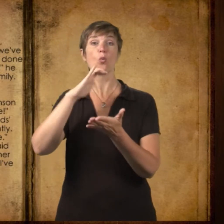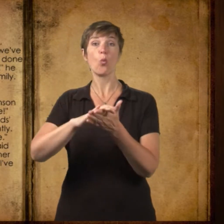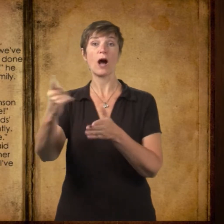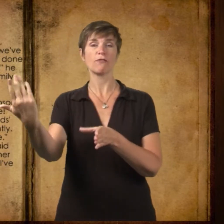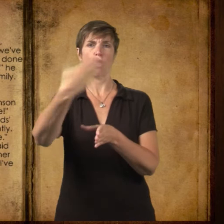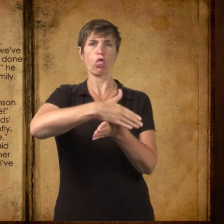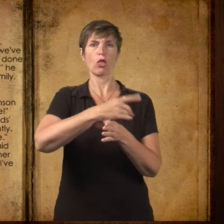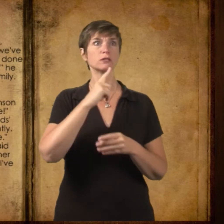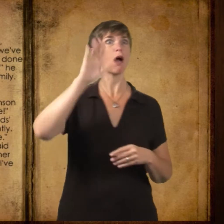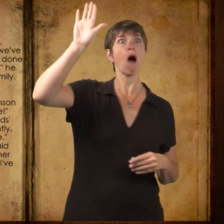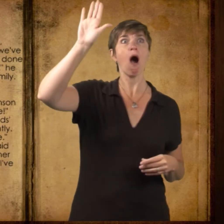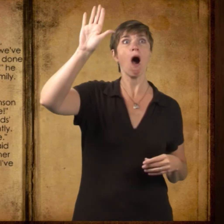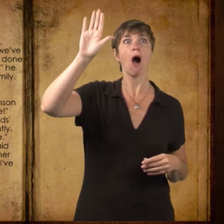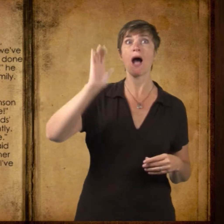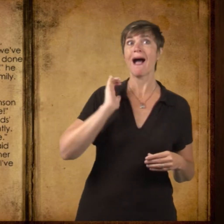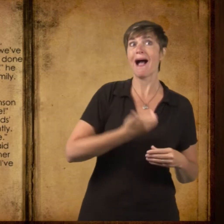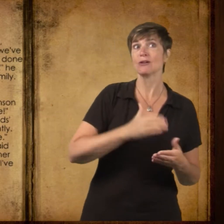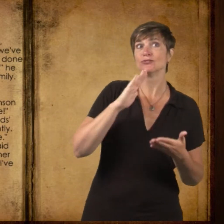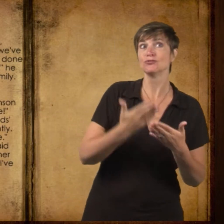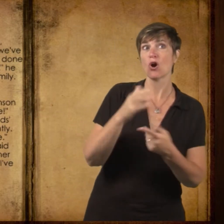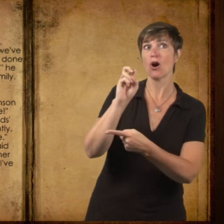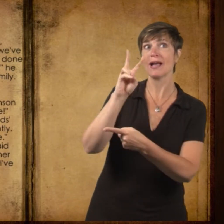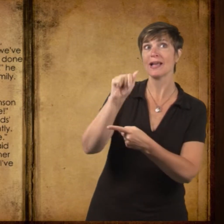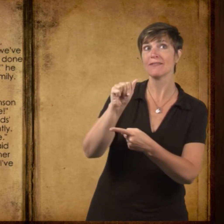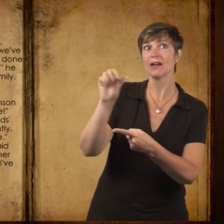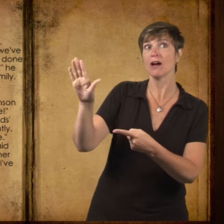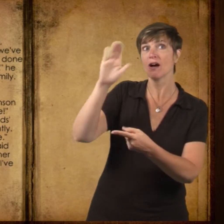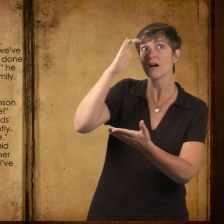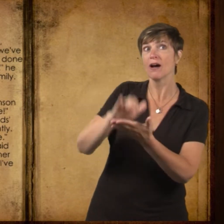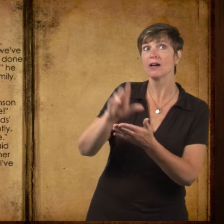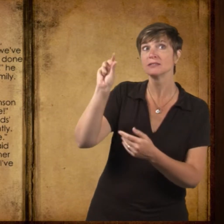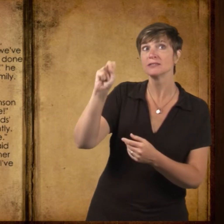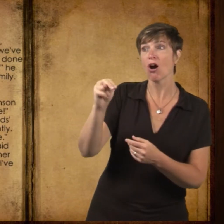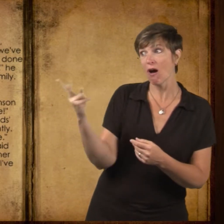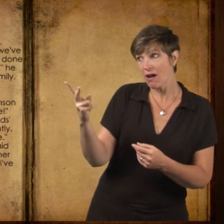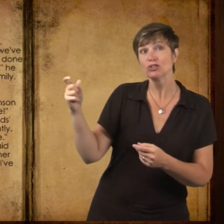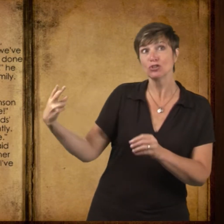There's Dawn and Eva, Mrs. Hutchinson yelled. Make them take their chance.